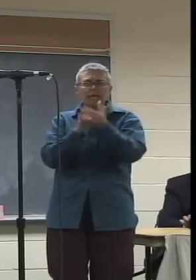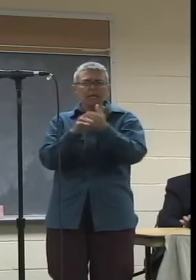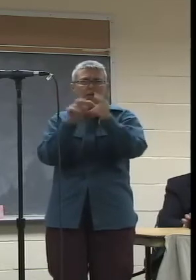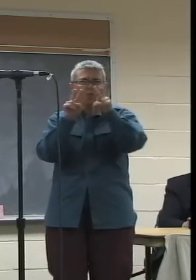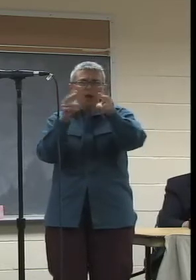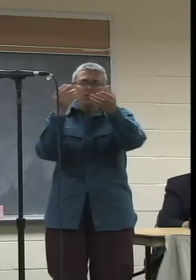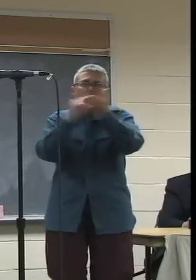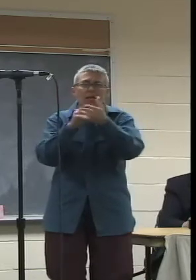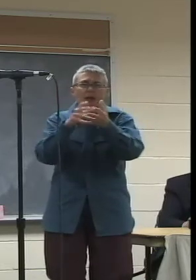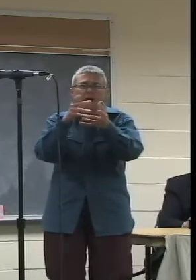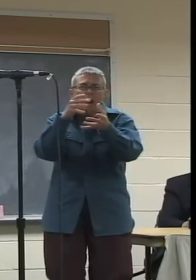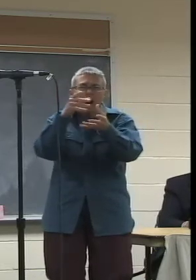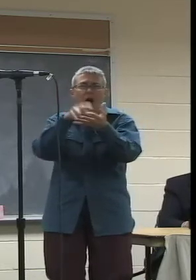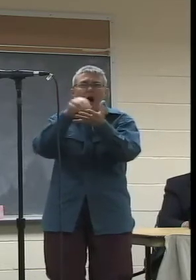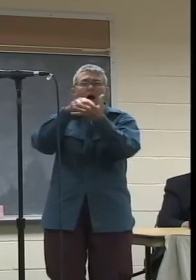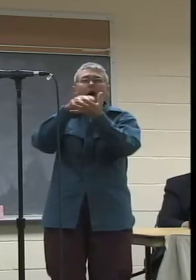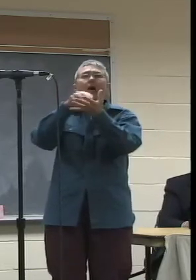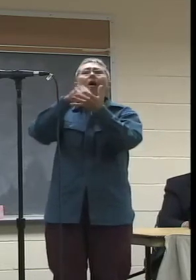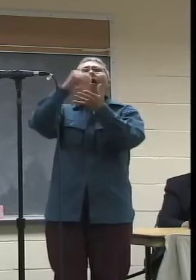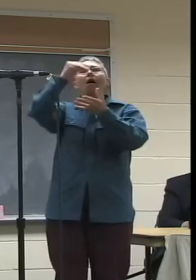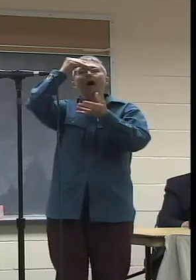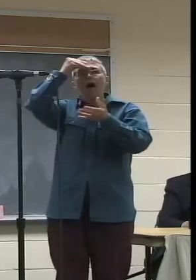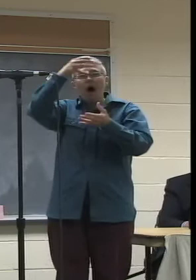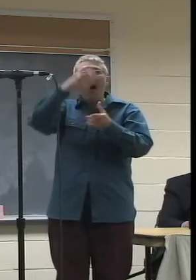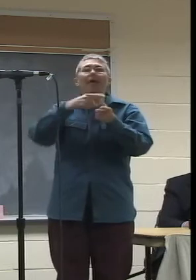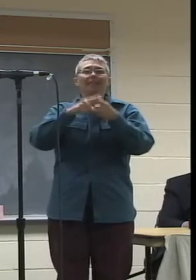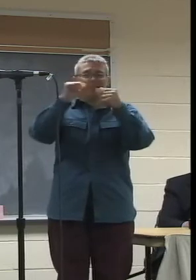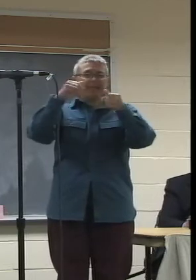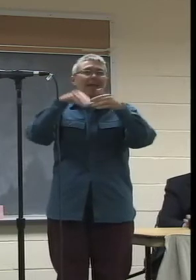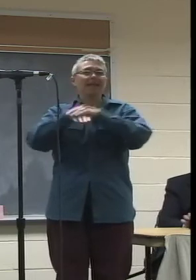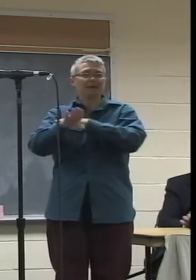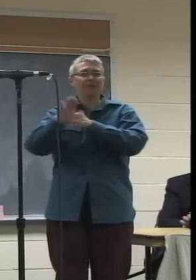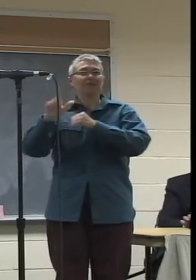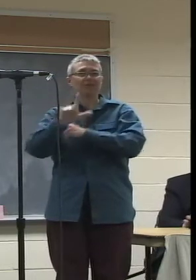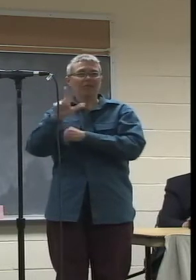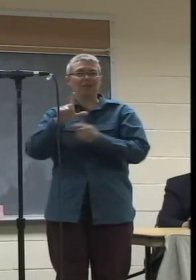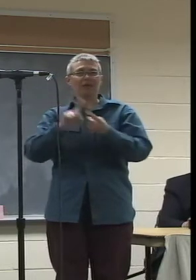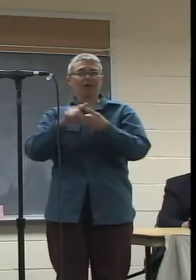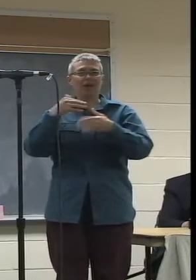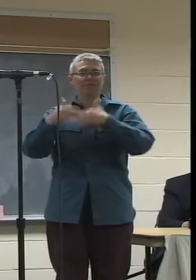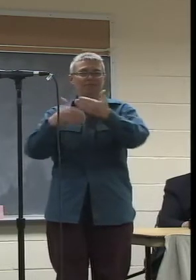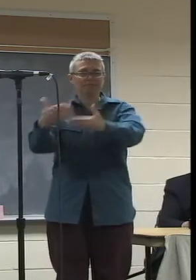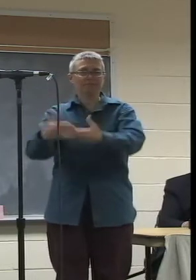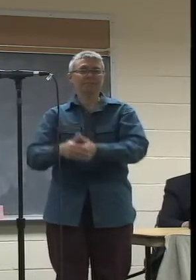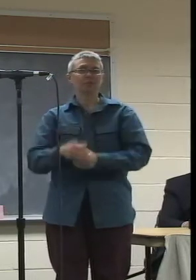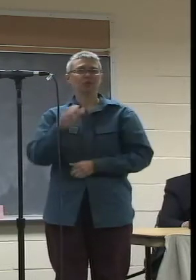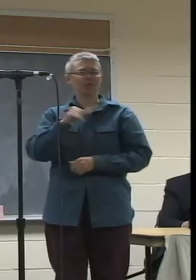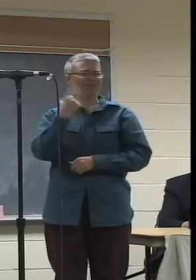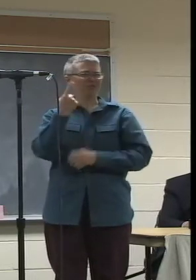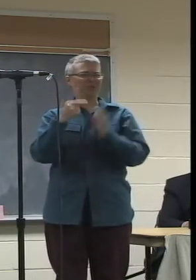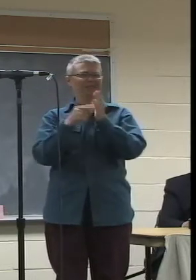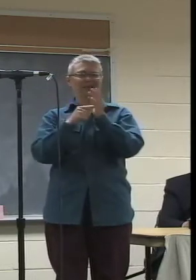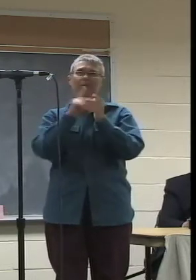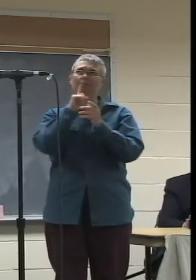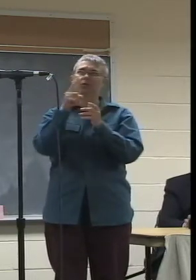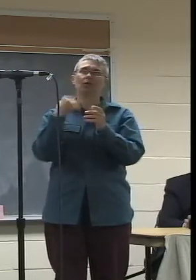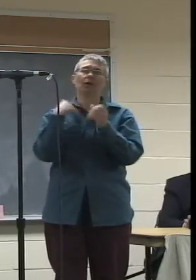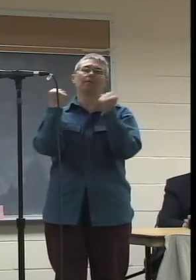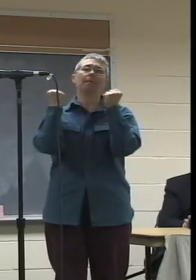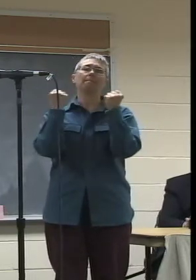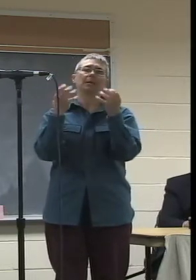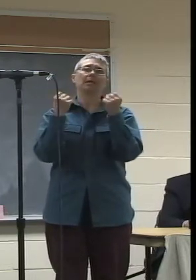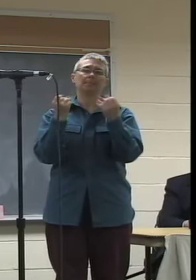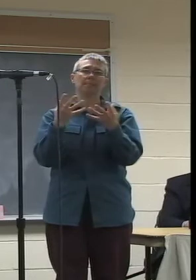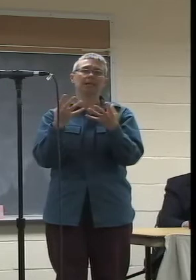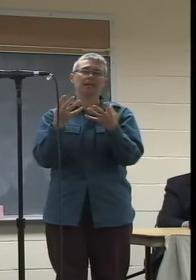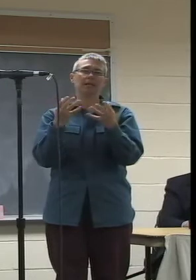And then that sets the tone, and then they'll come in. And I can see that's just one example that's here. But I'm sure there's lots of other examples of how this